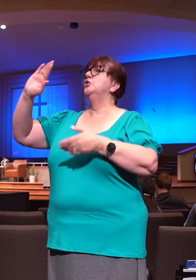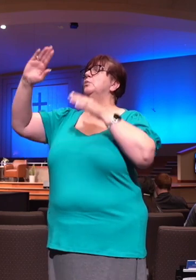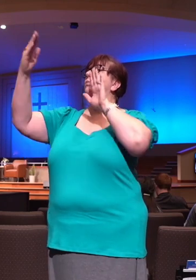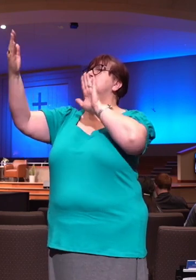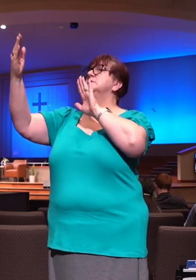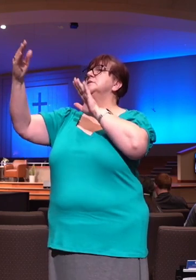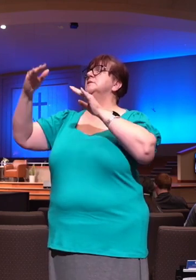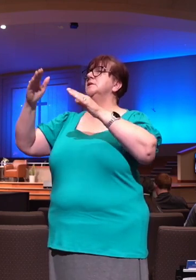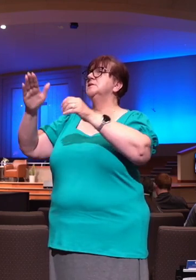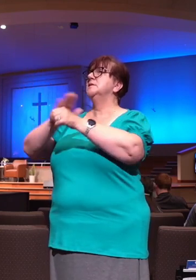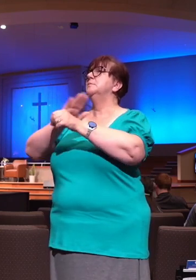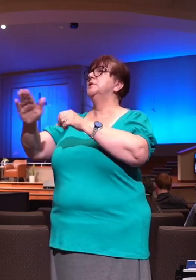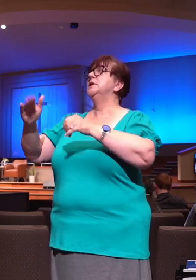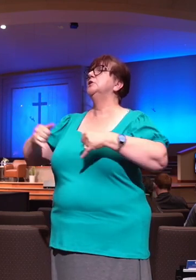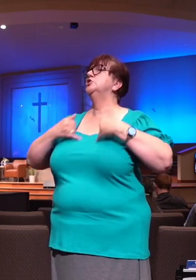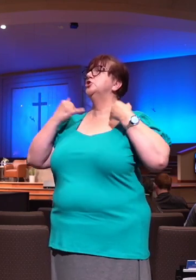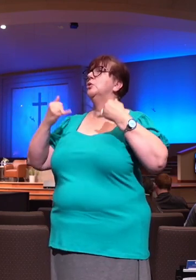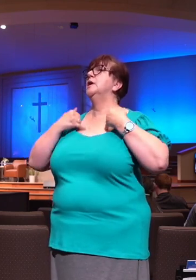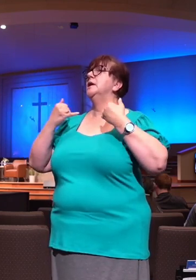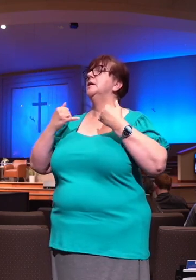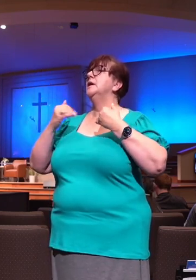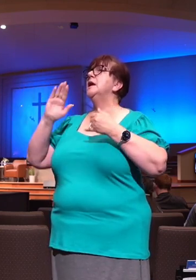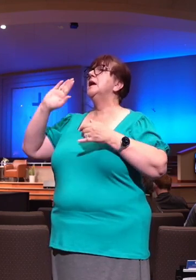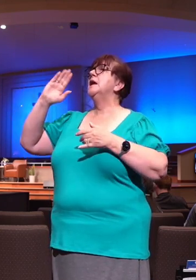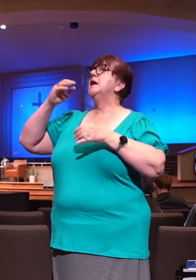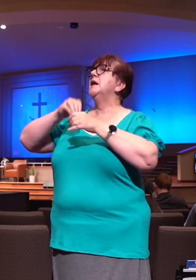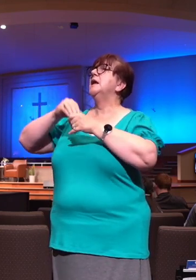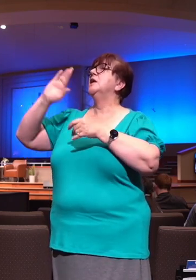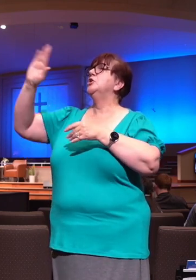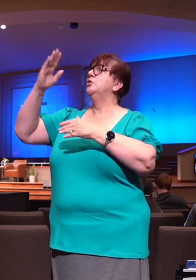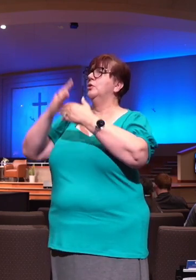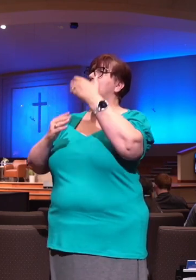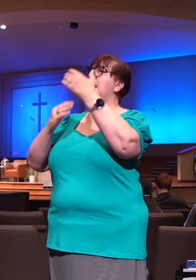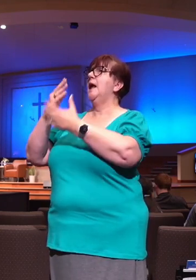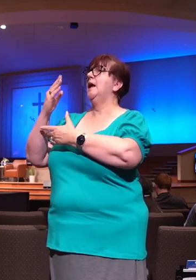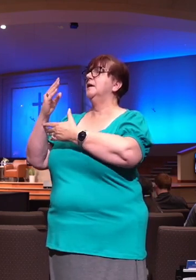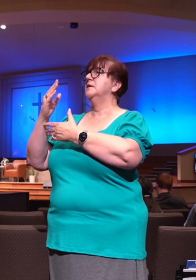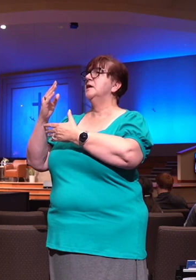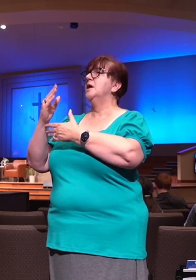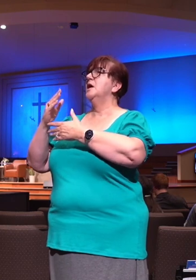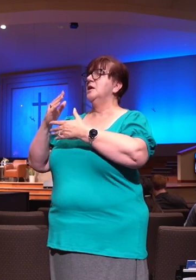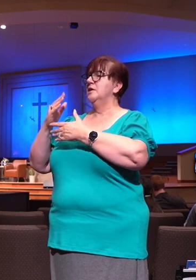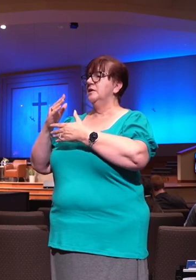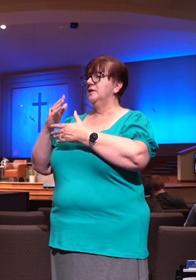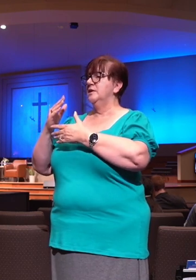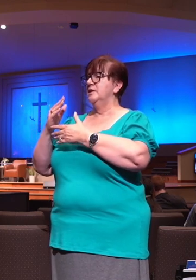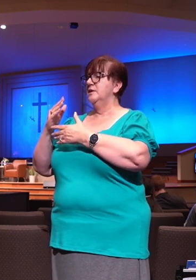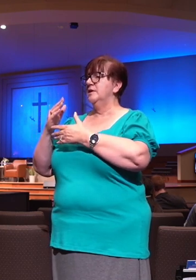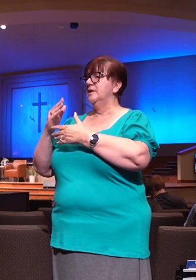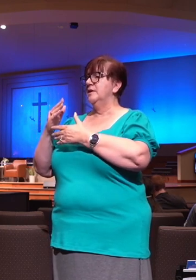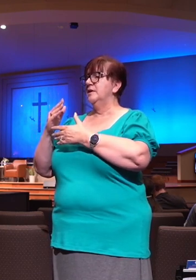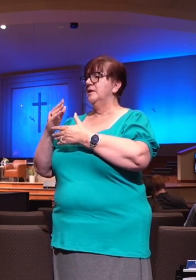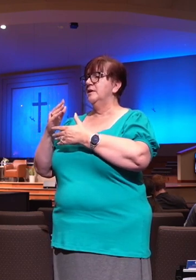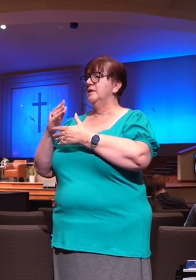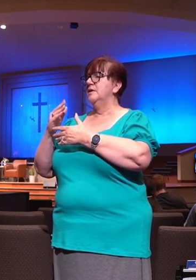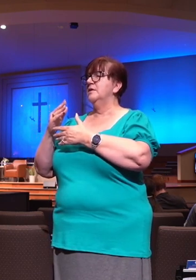forevermore. You'll show me the path of life. In thy presence is fullness of joy. At thy hand are pleasures